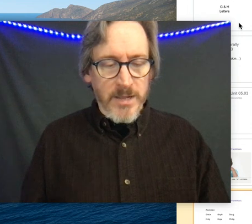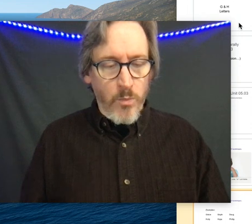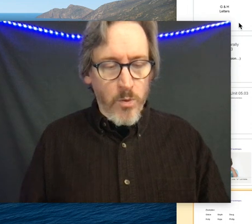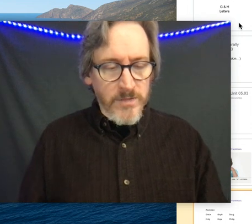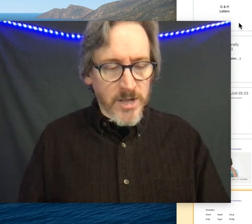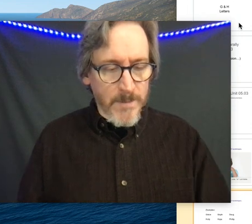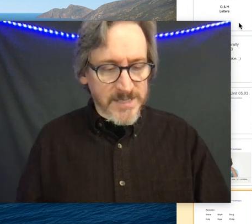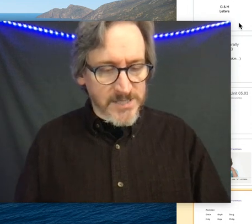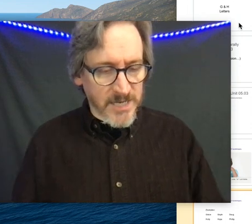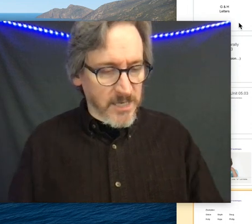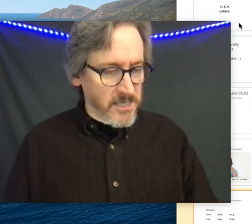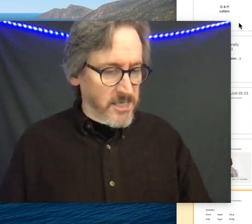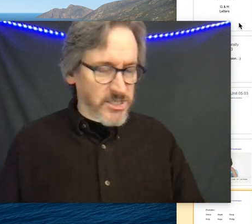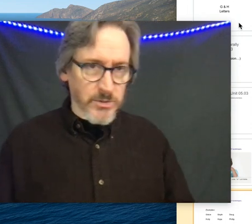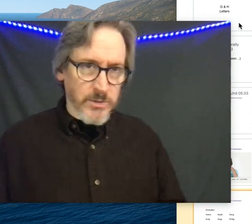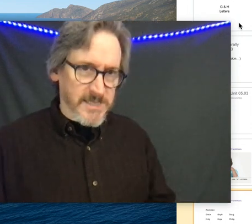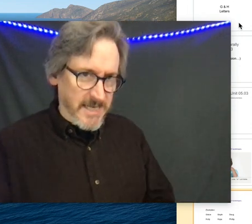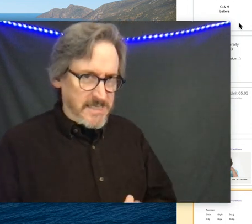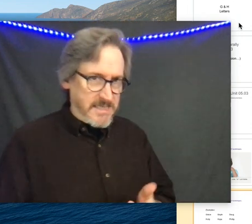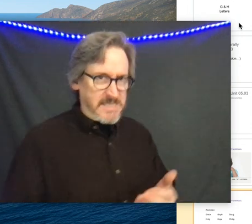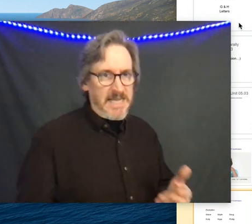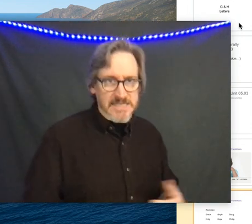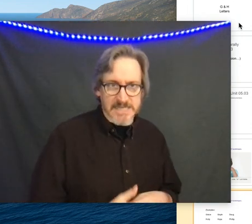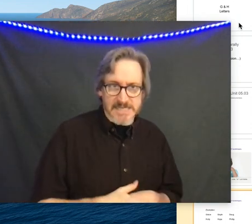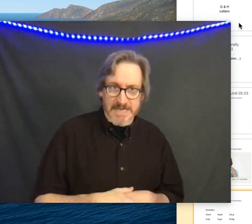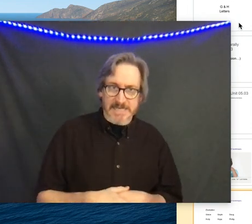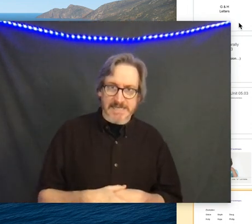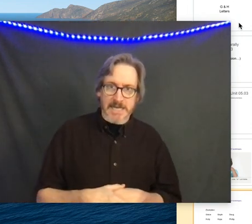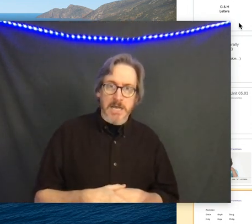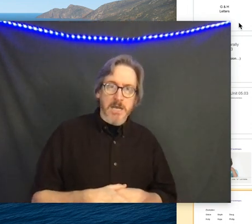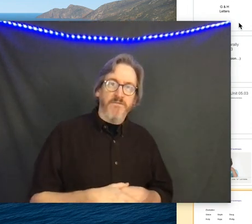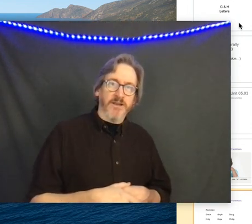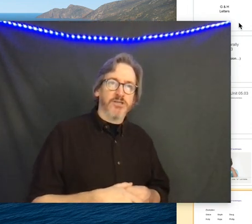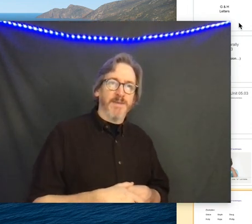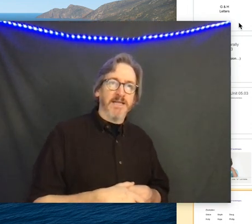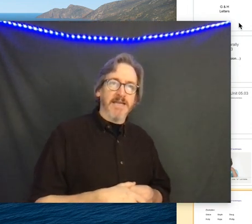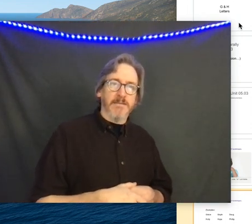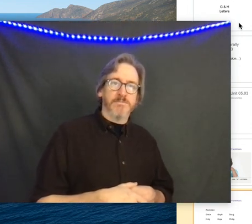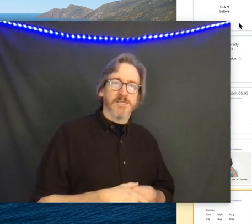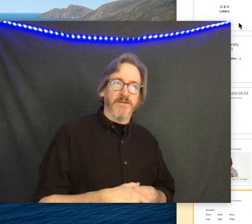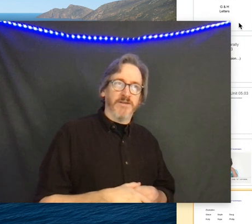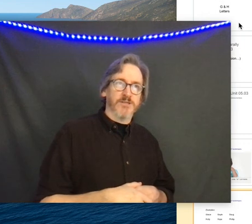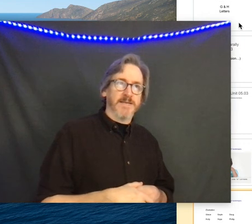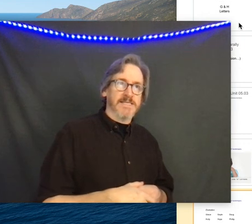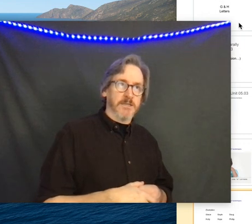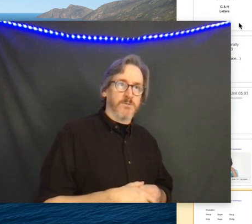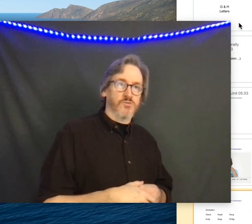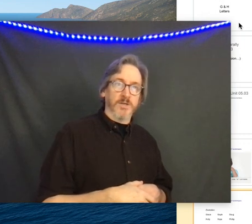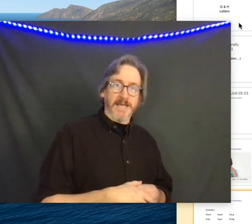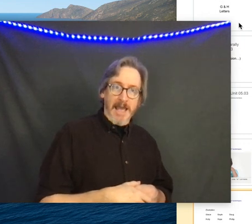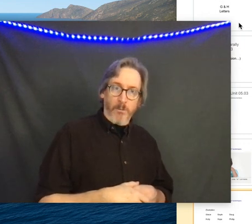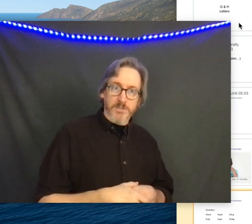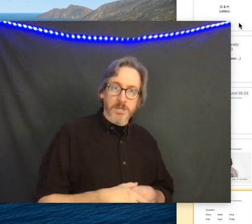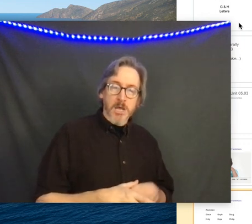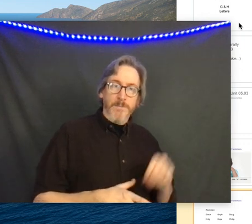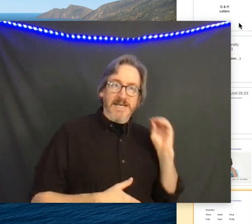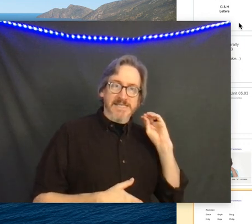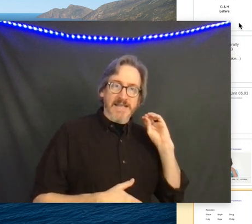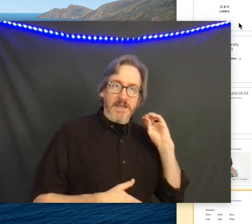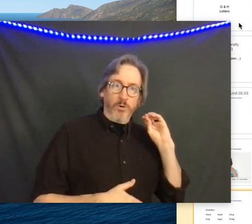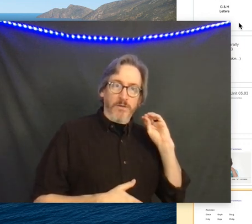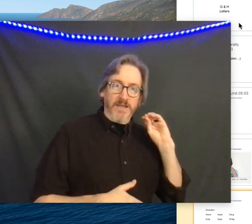One of the comments that a student who has dyslexia said is that fingerspelling names and fingerspelling syllables really helped,